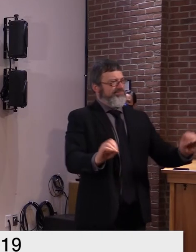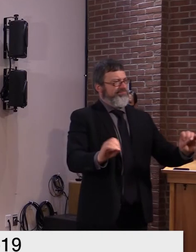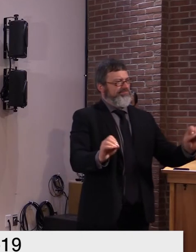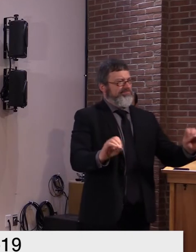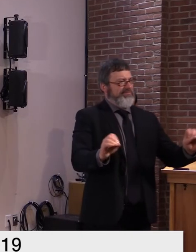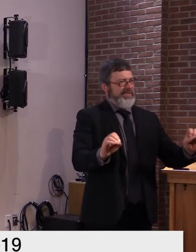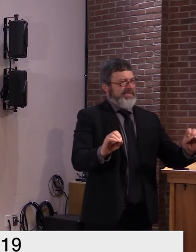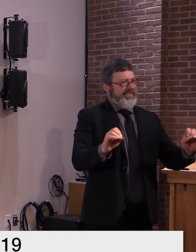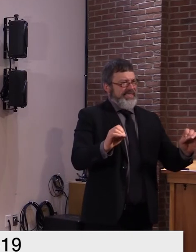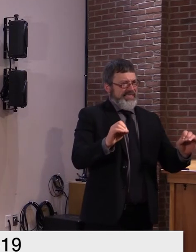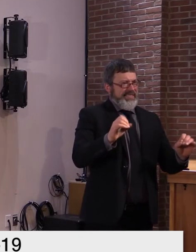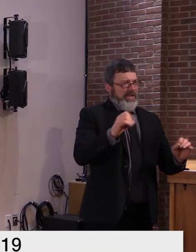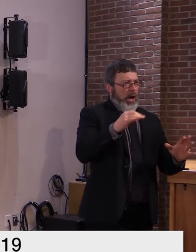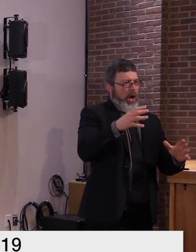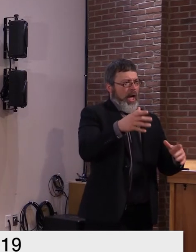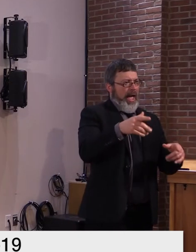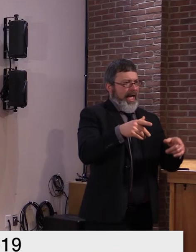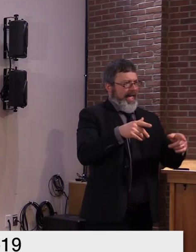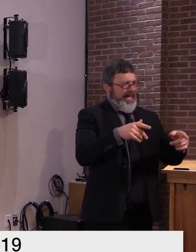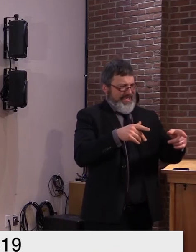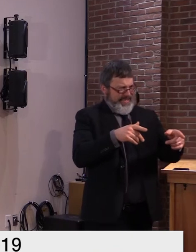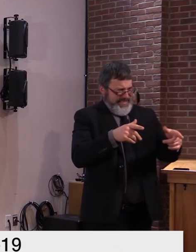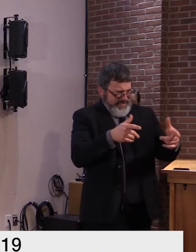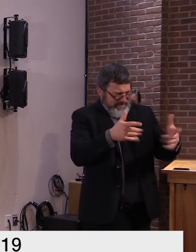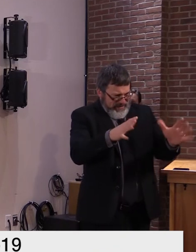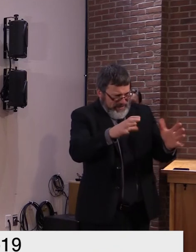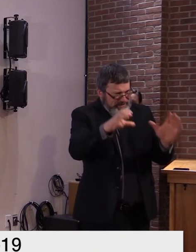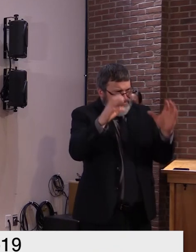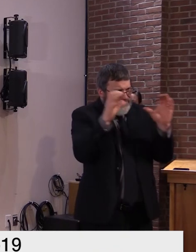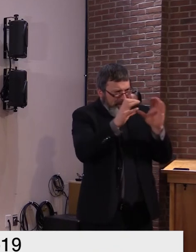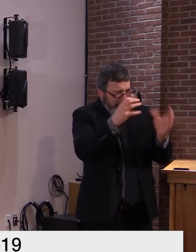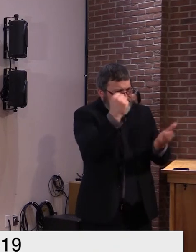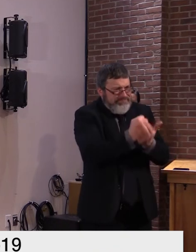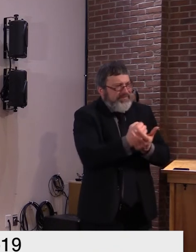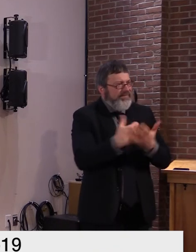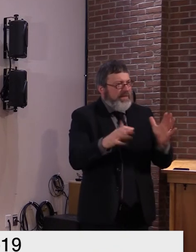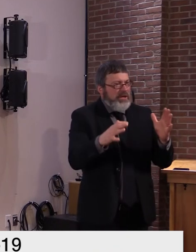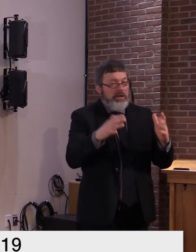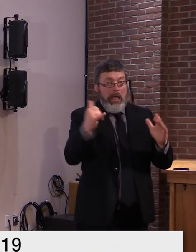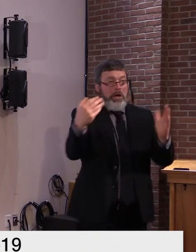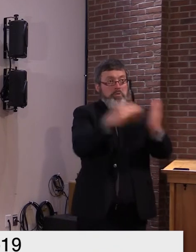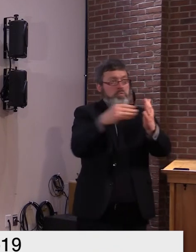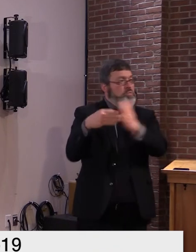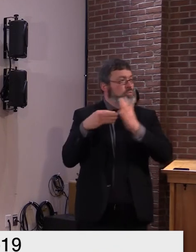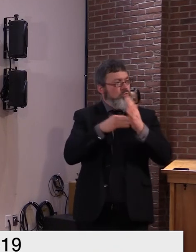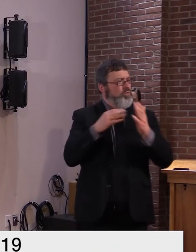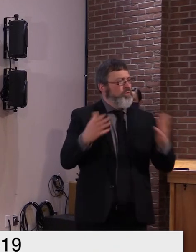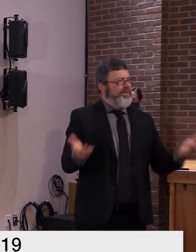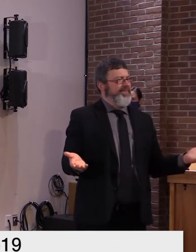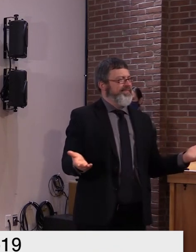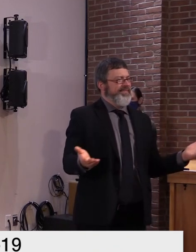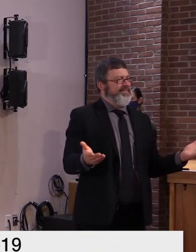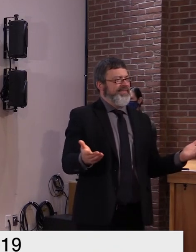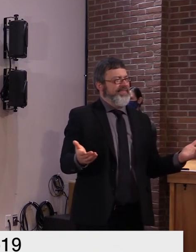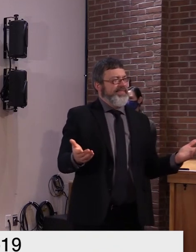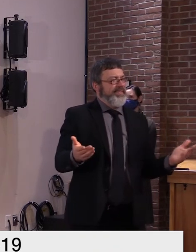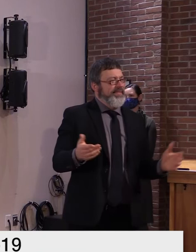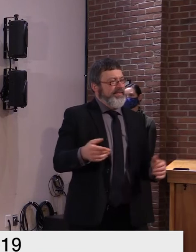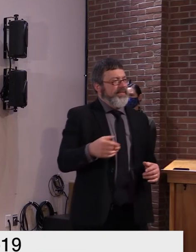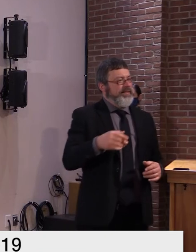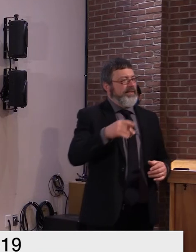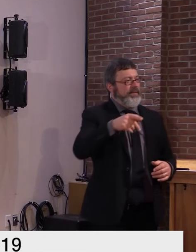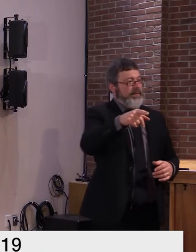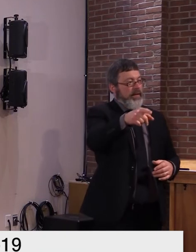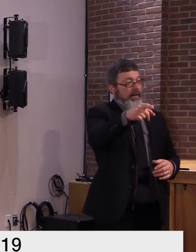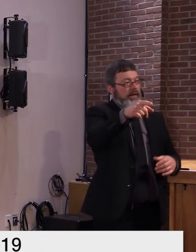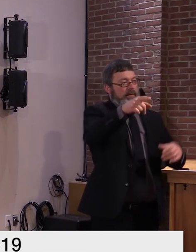certify the results. So you're calling into question the governor, maybe the lieutenant governor, the